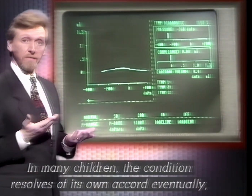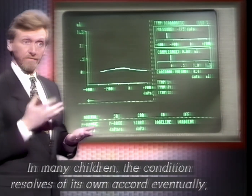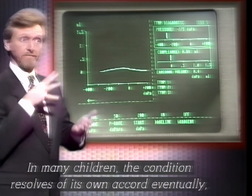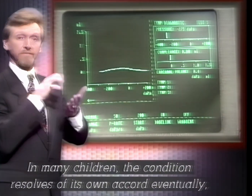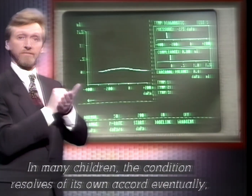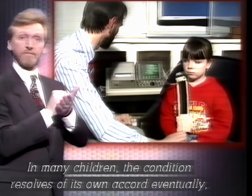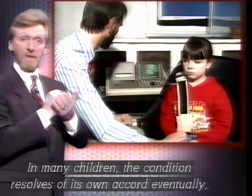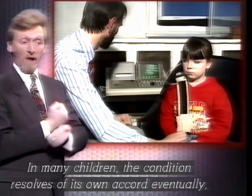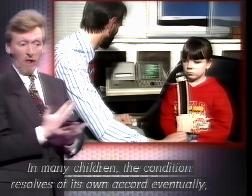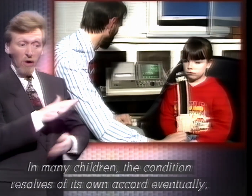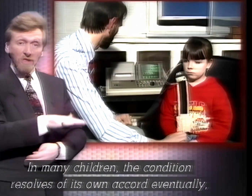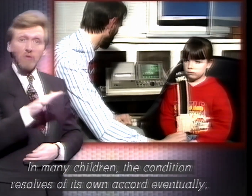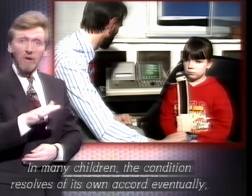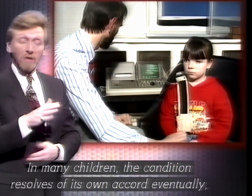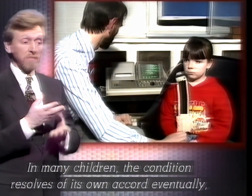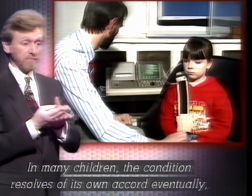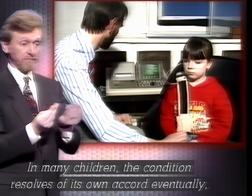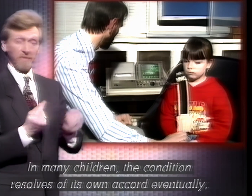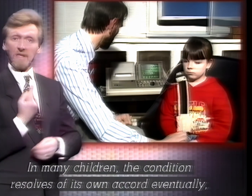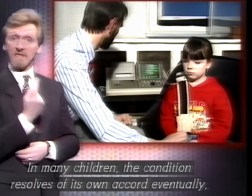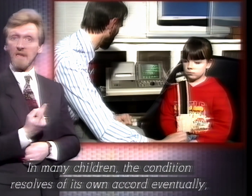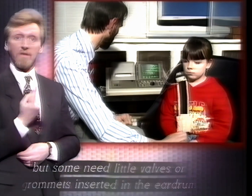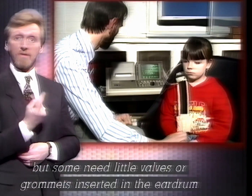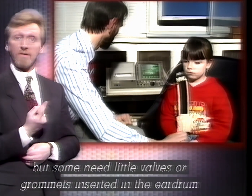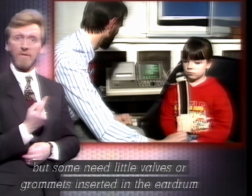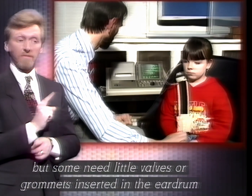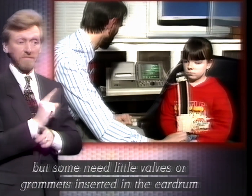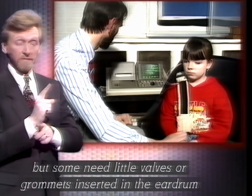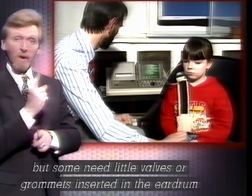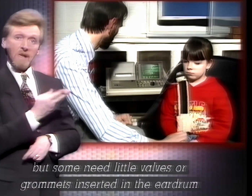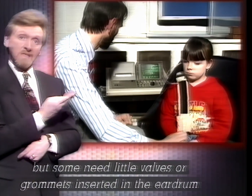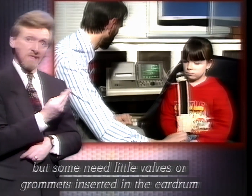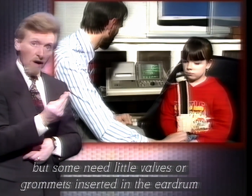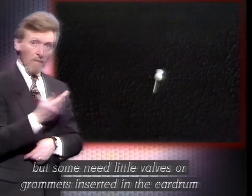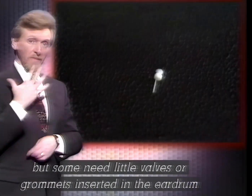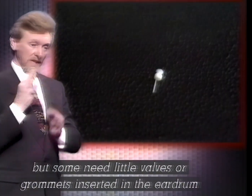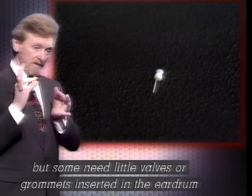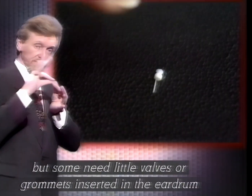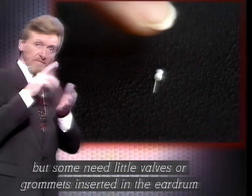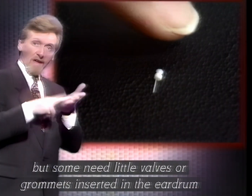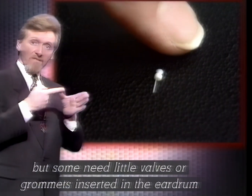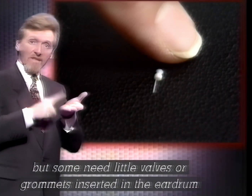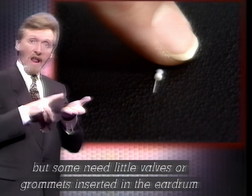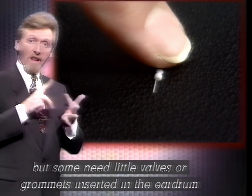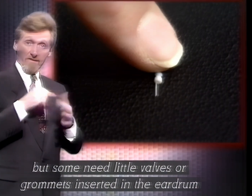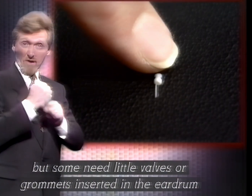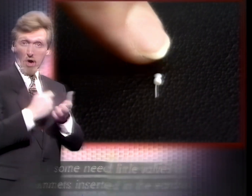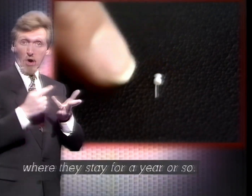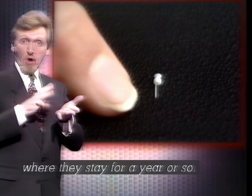many children, the condition resolves of its own accord eventually. But some need little valves or grommets inserted in the eardrum, where they stay